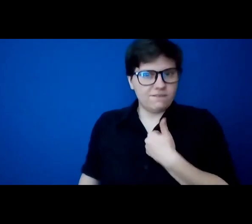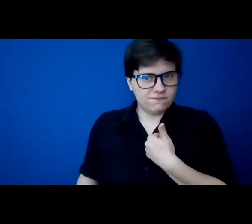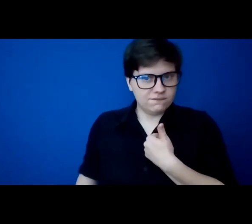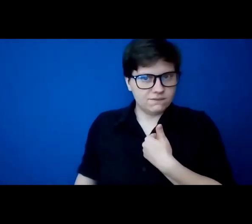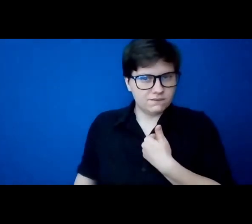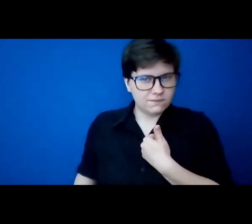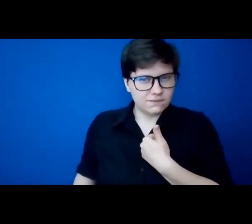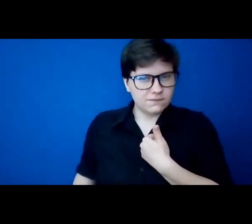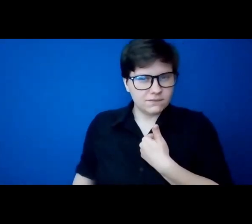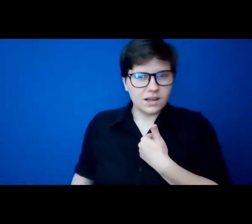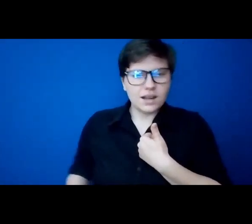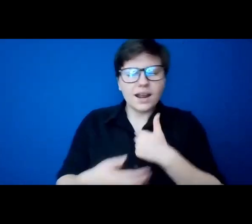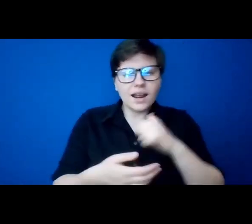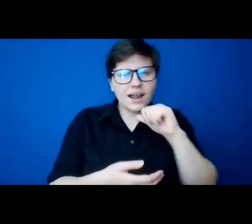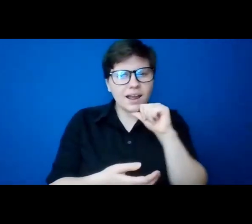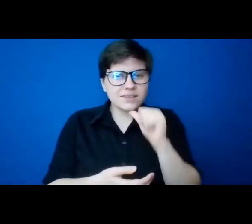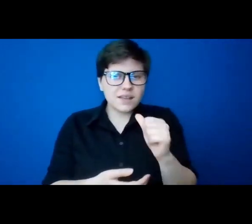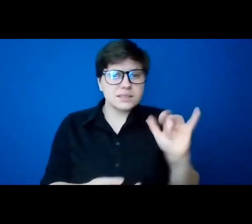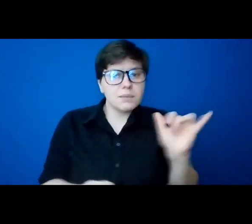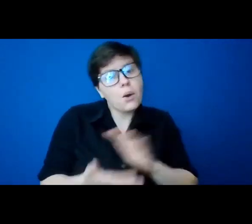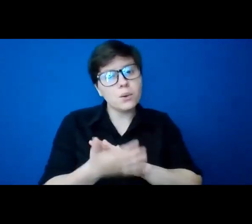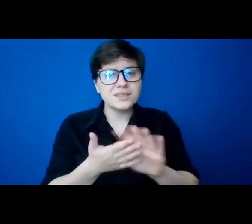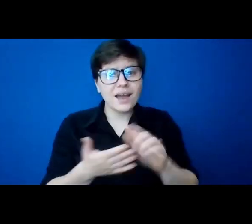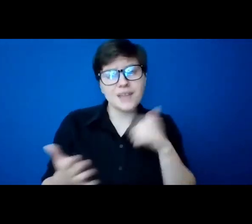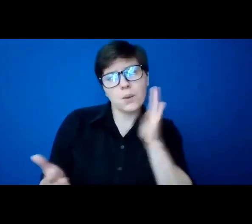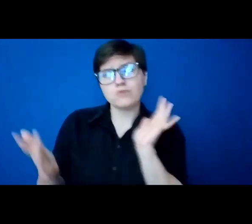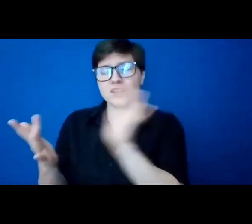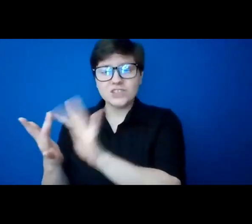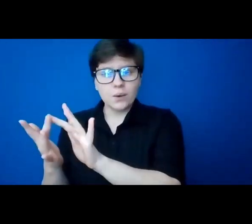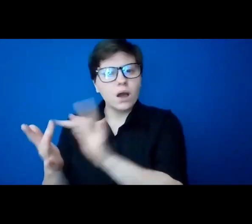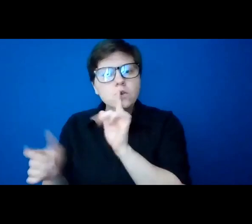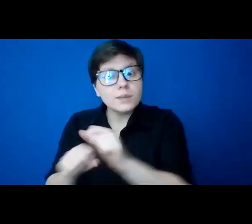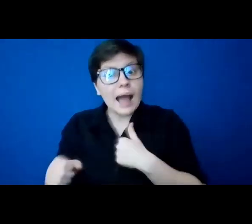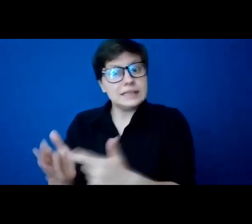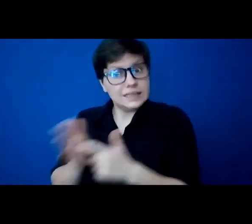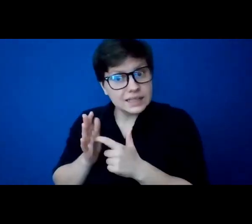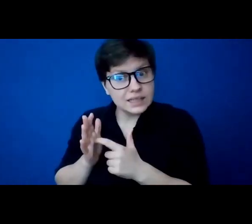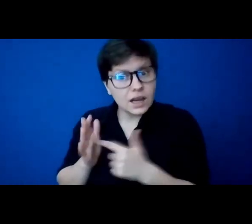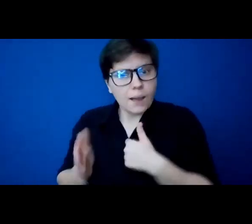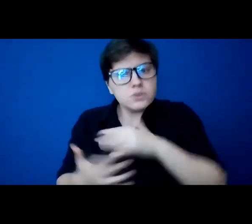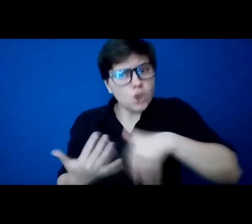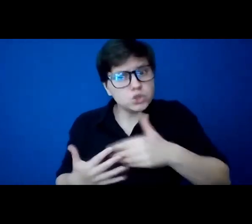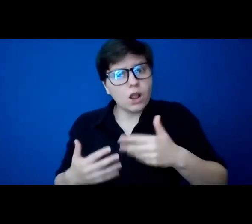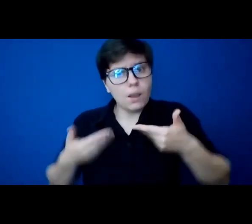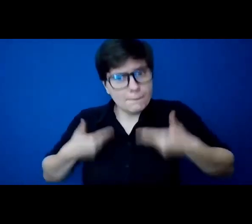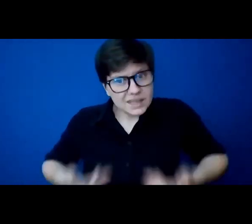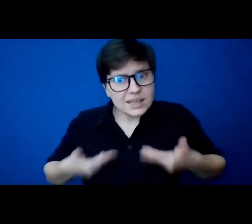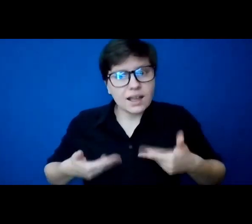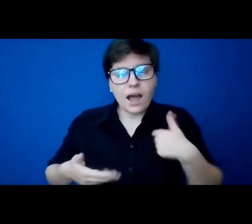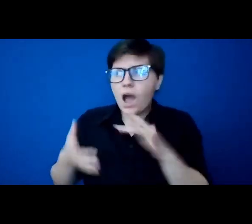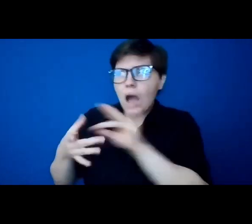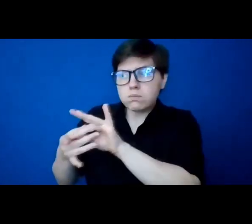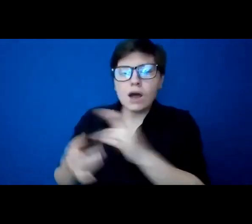It's just not a nice thing that I do to reach out to others. I actually need others. I'm a social being. I've been I